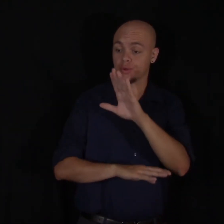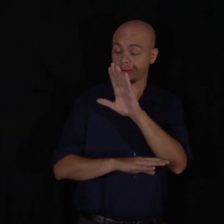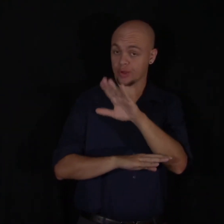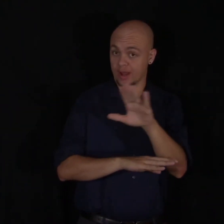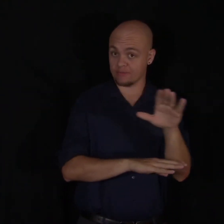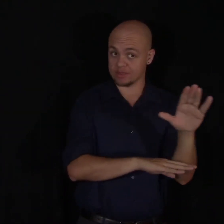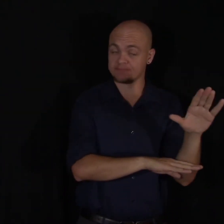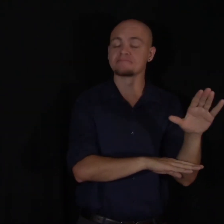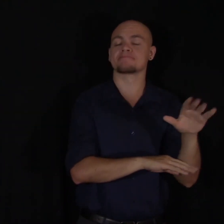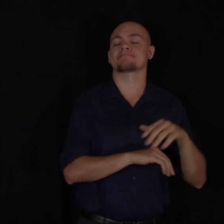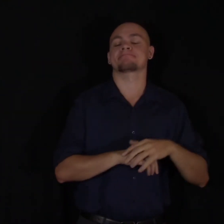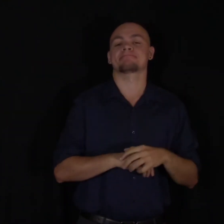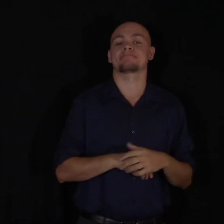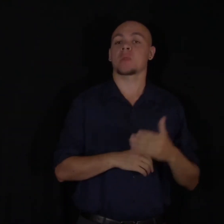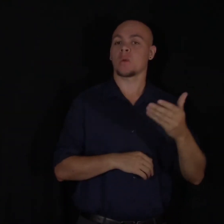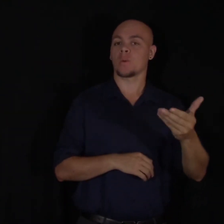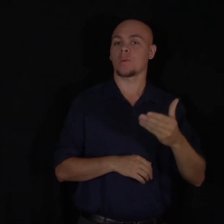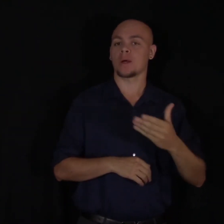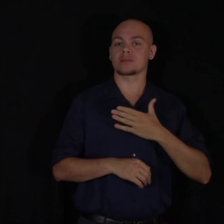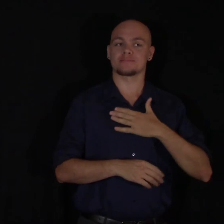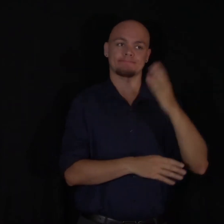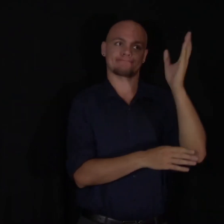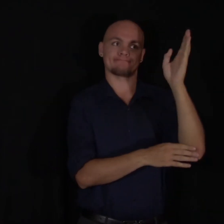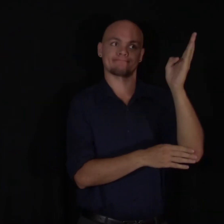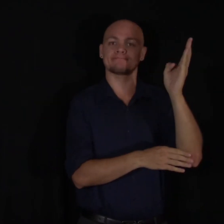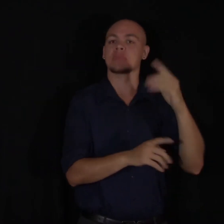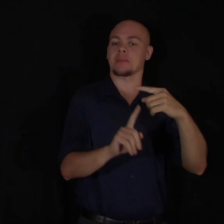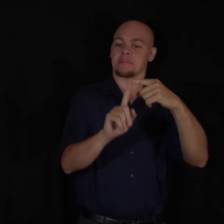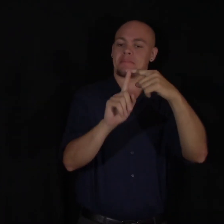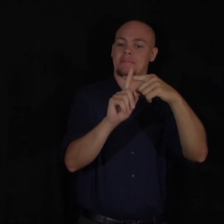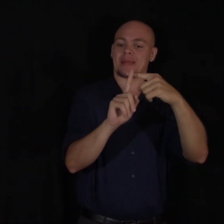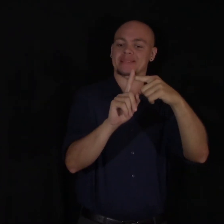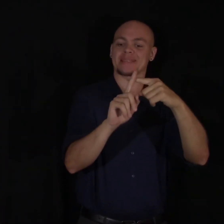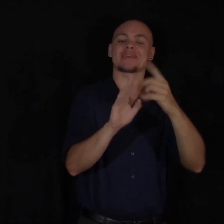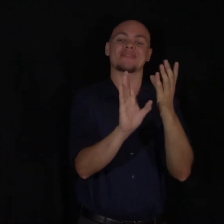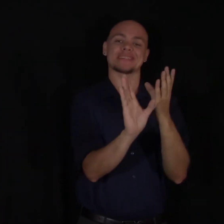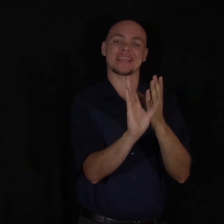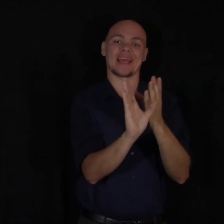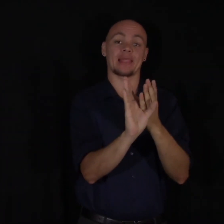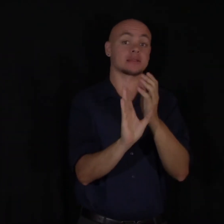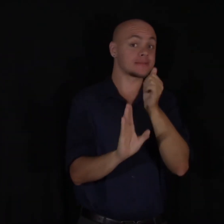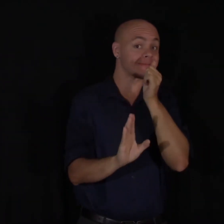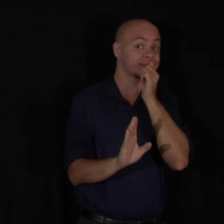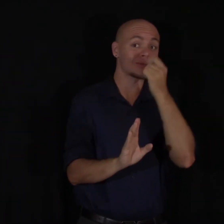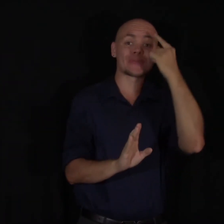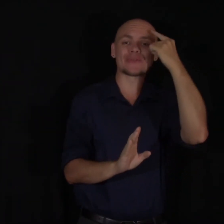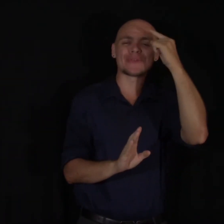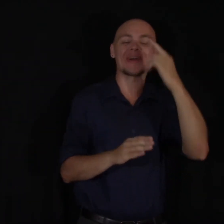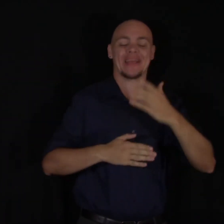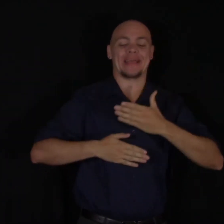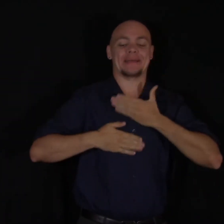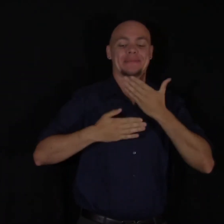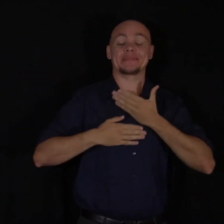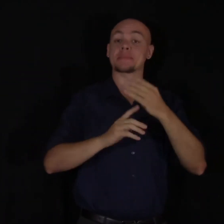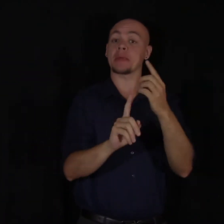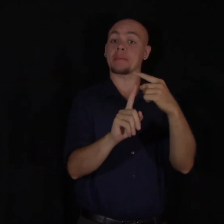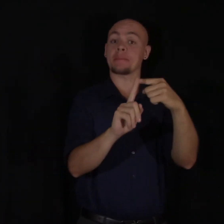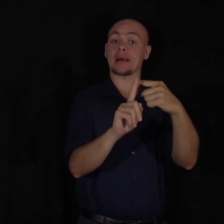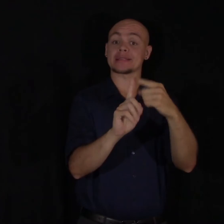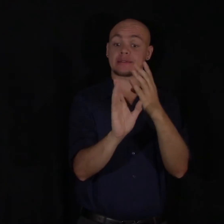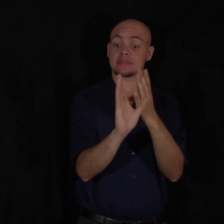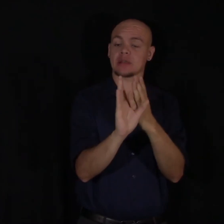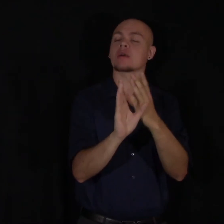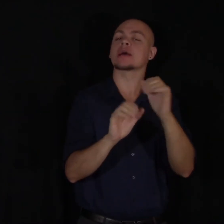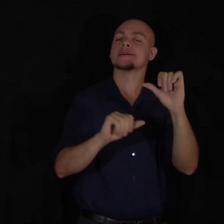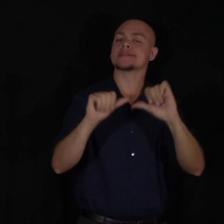Good evening, and welcome to my talk about positive psychology, the secrets to happiness. Positive psychology is a